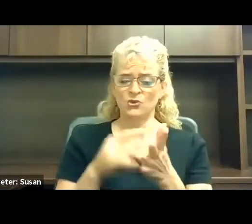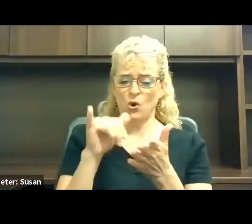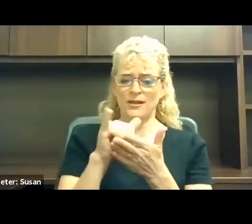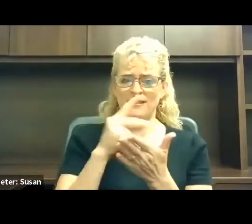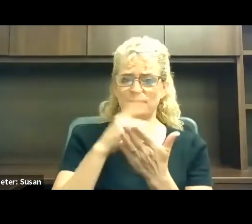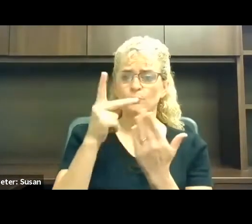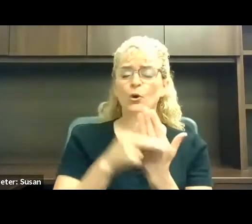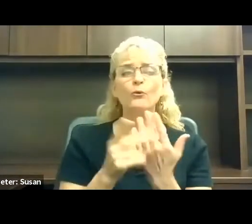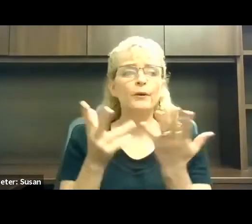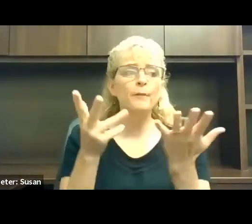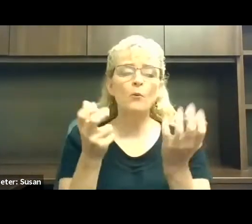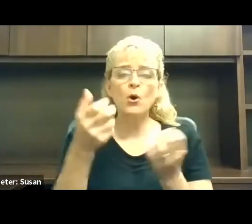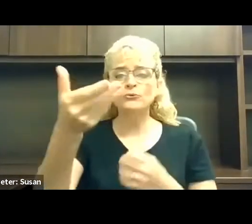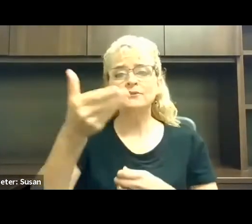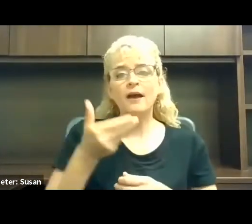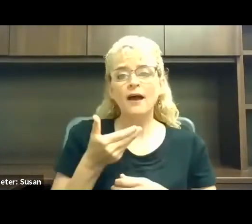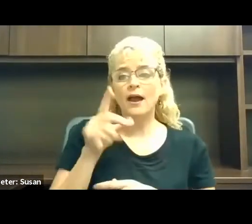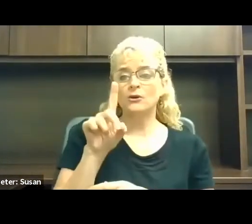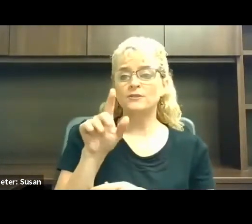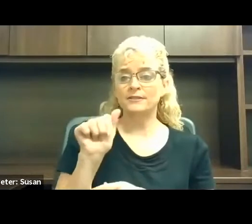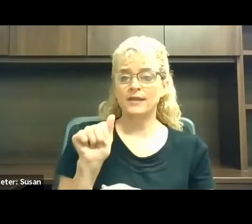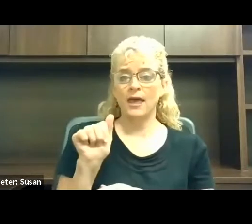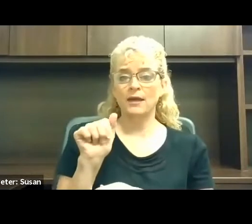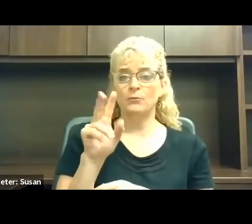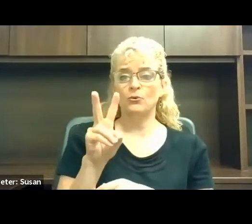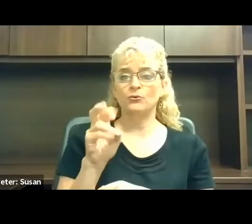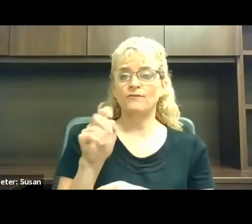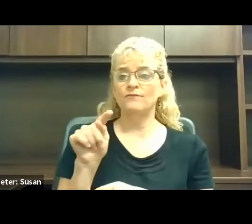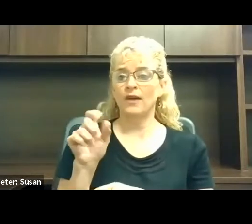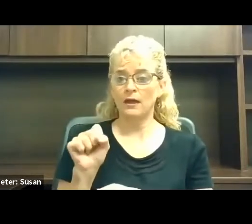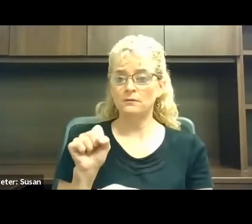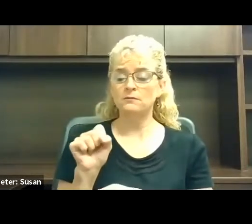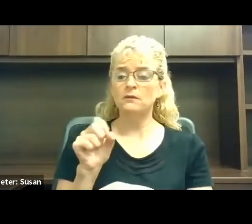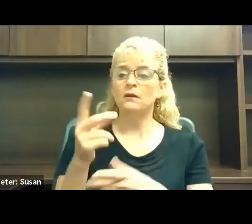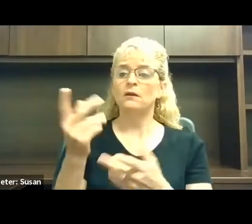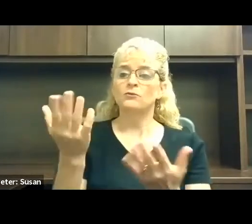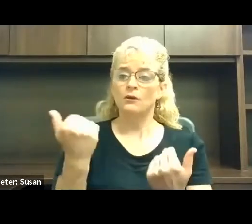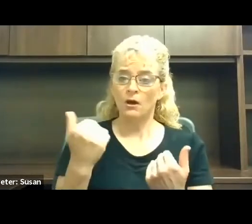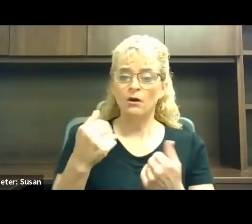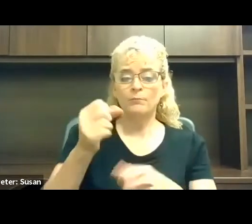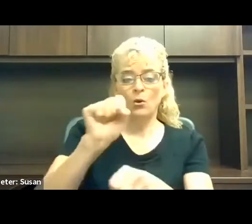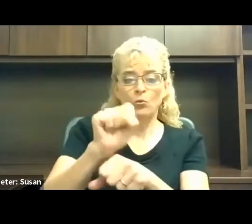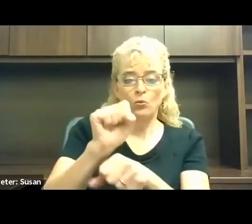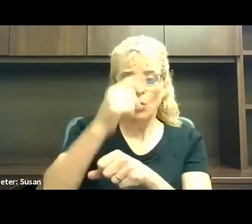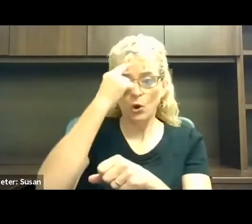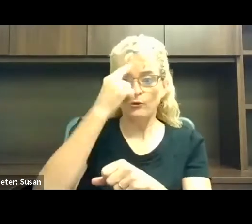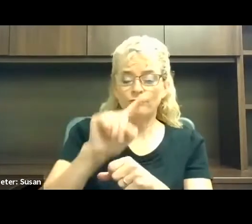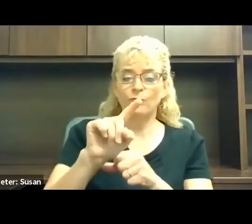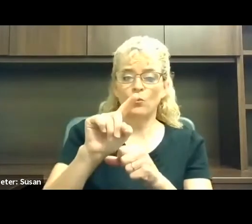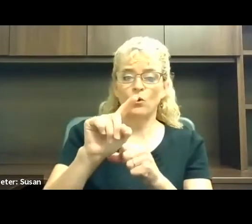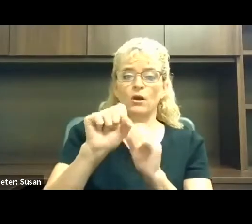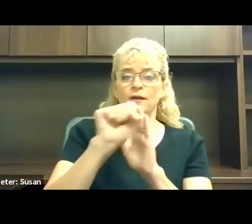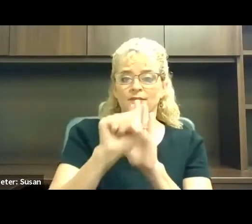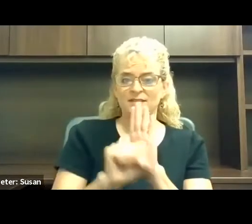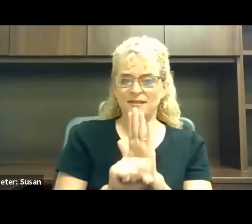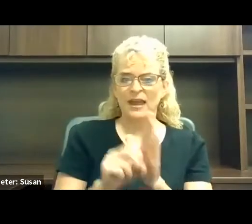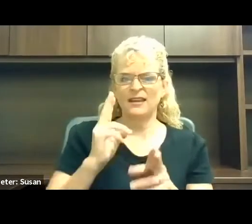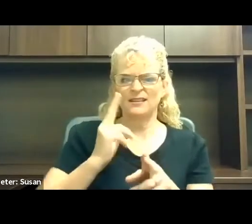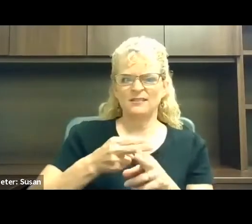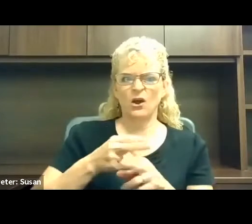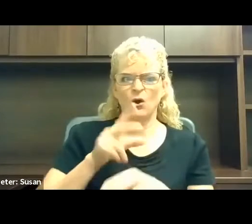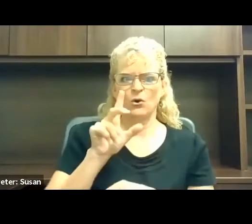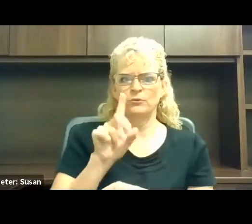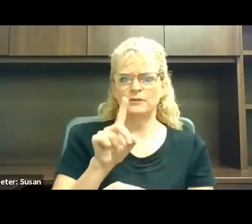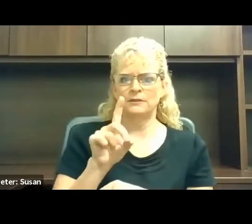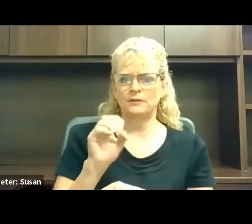disabled vets to come work for the state and get jobs for other disabled vets. It's called DVOP. And you're the only